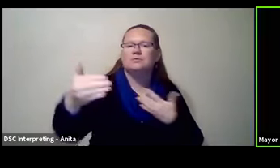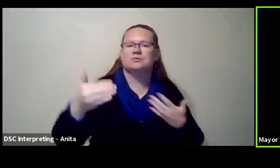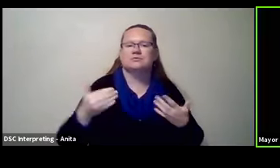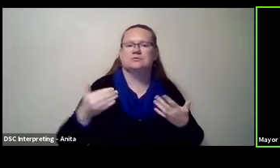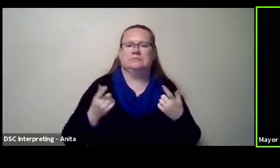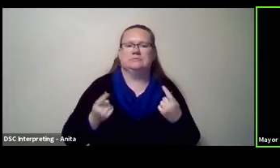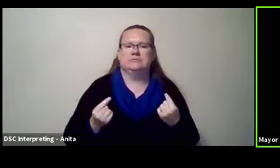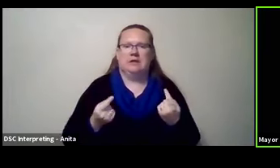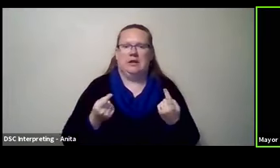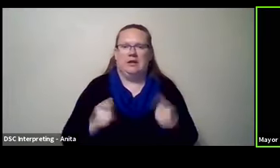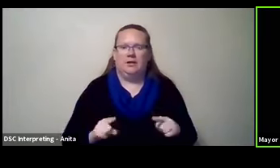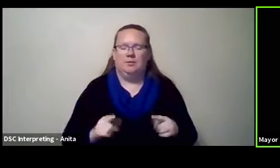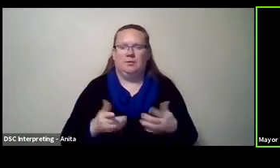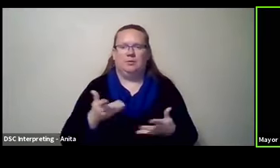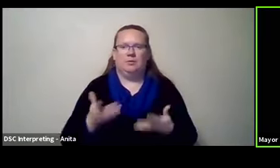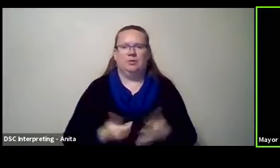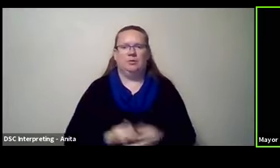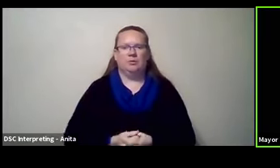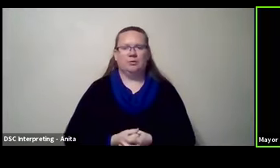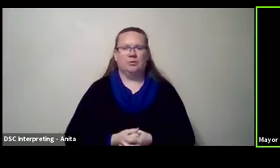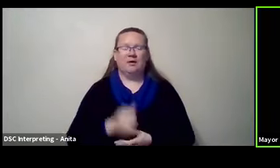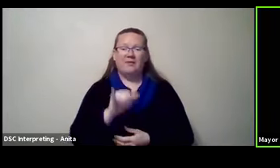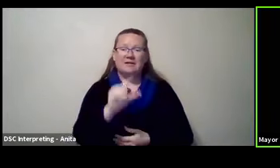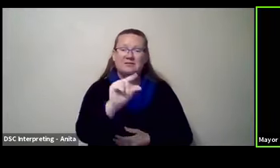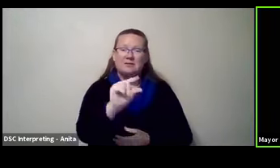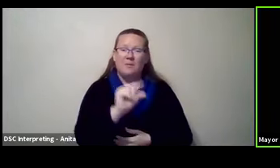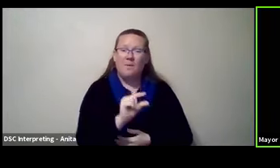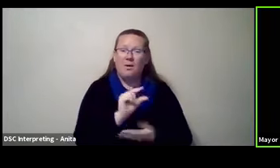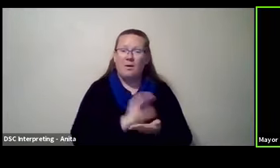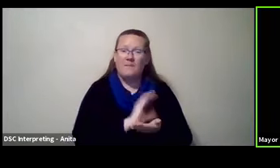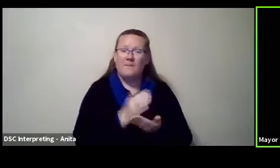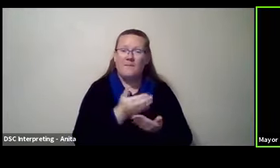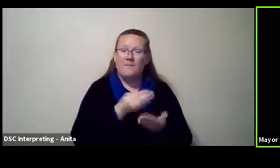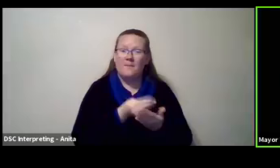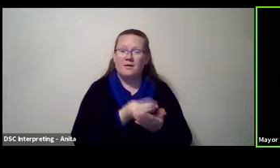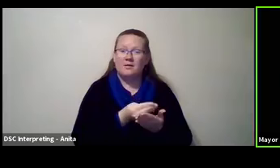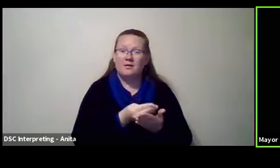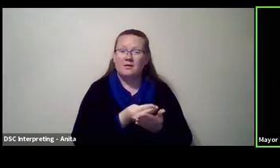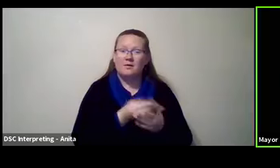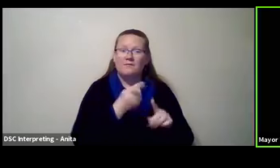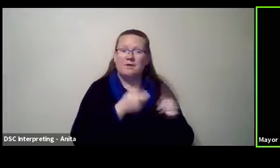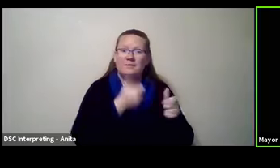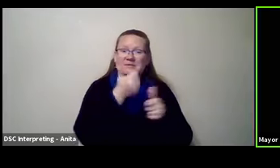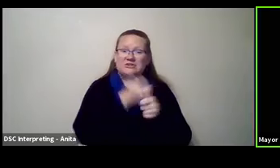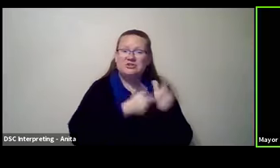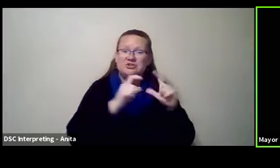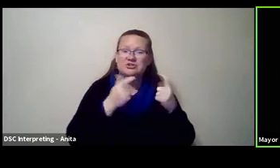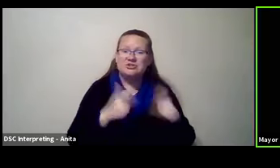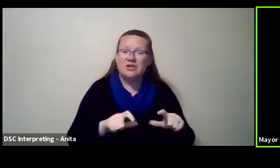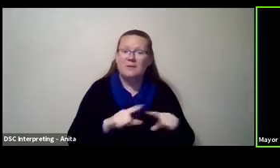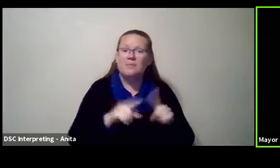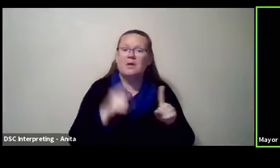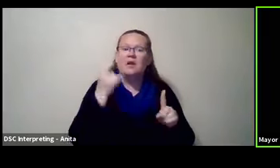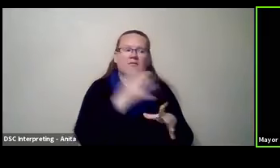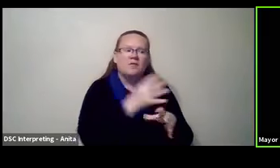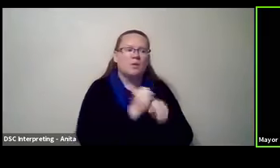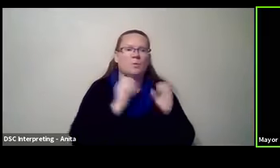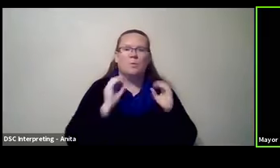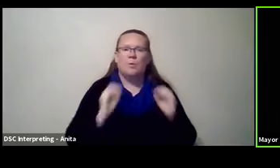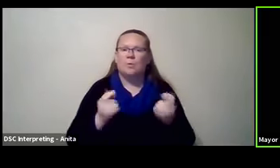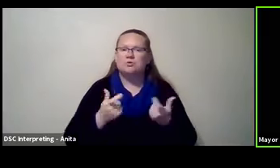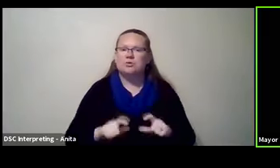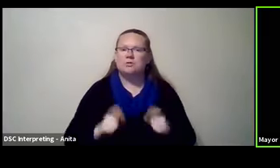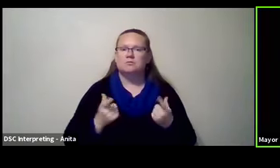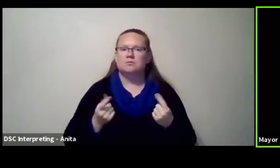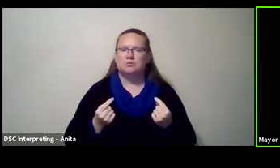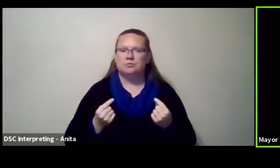this might have been a relatively small amount of money per paycheck that would have funded these things. What happens if you're not getting a paycheck anymore? I mean, the, the